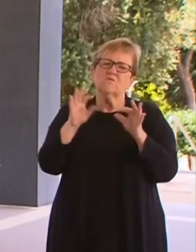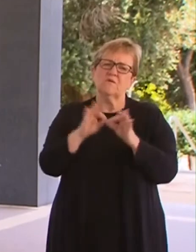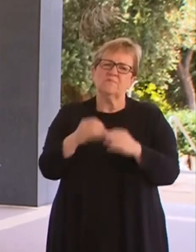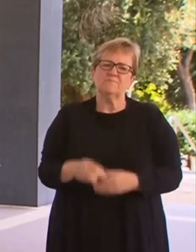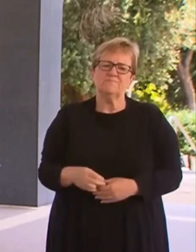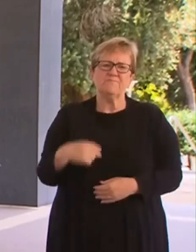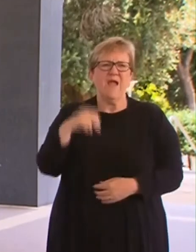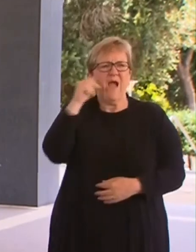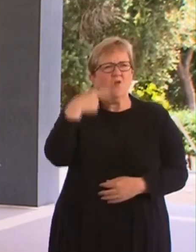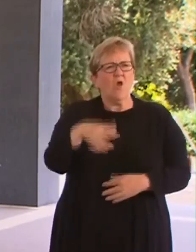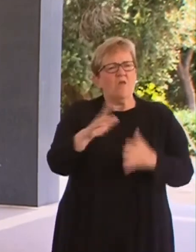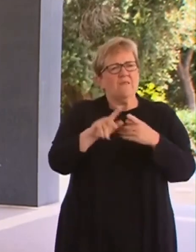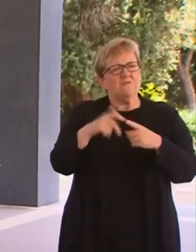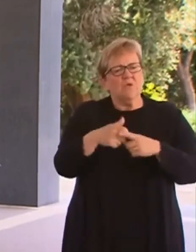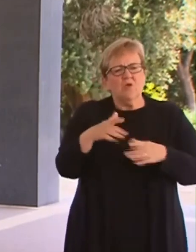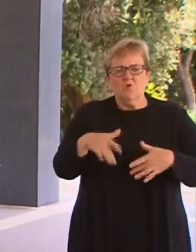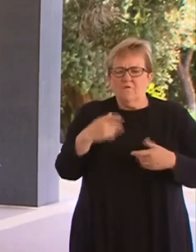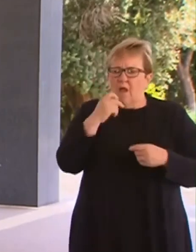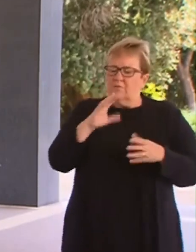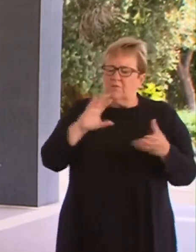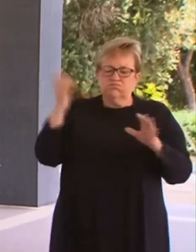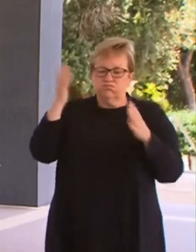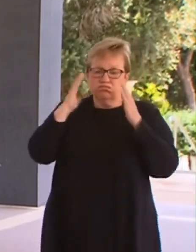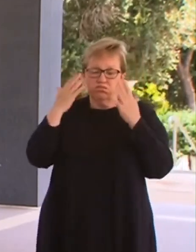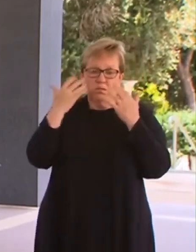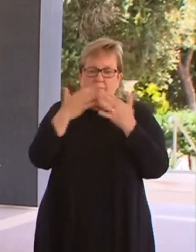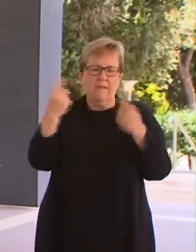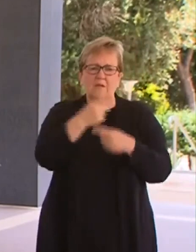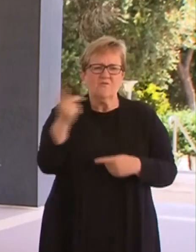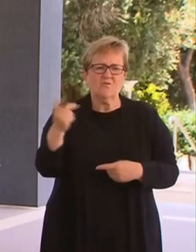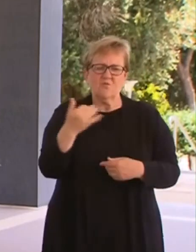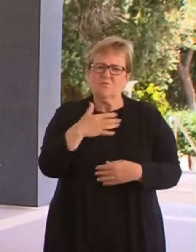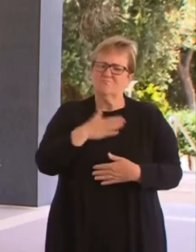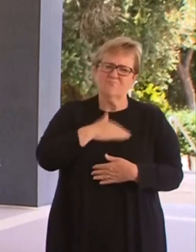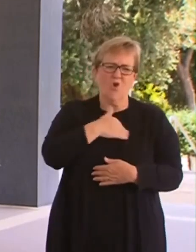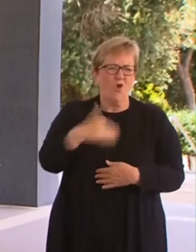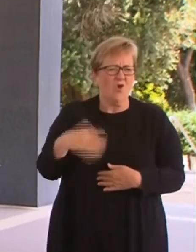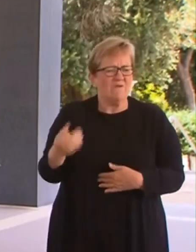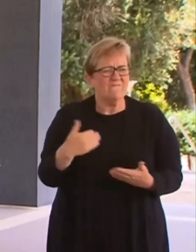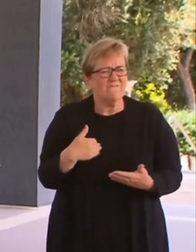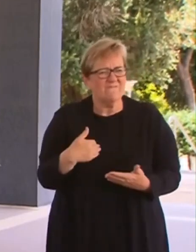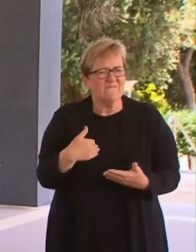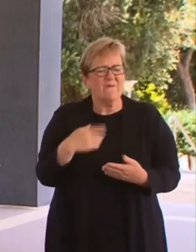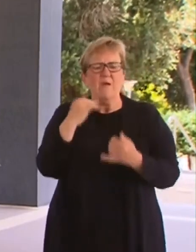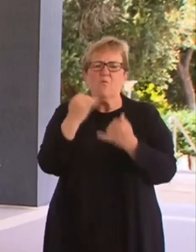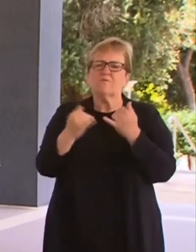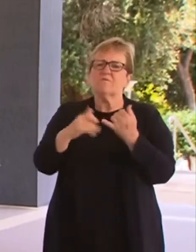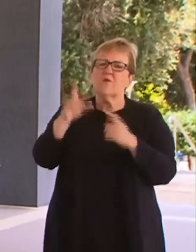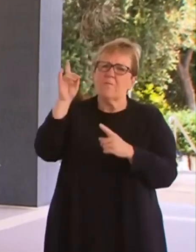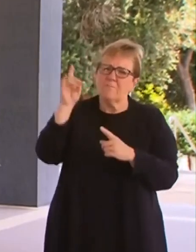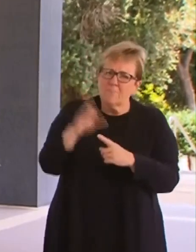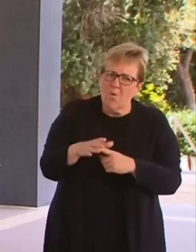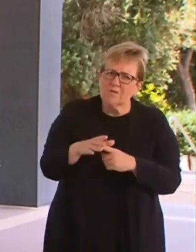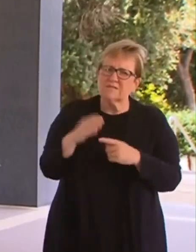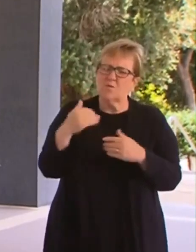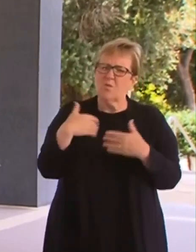I know this week has been disruptive and I know many of you may be hurting. It was very important that we